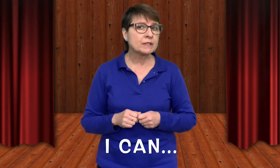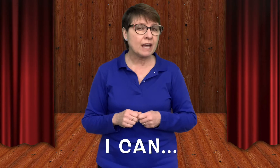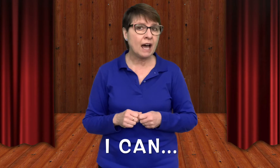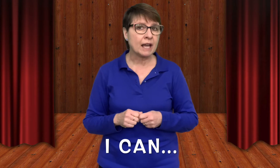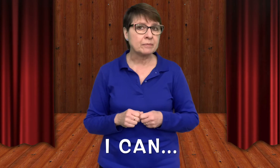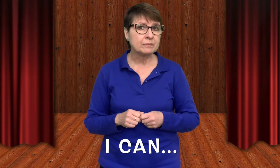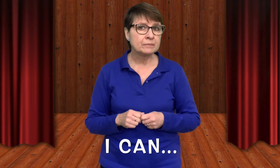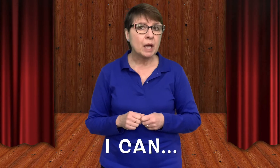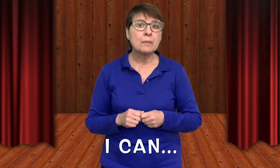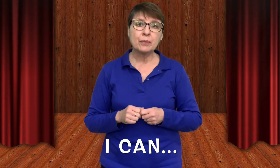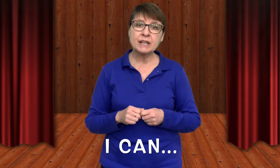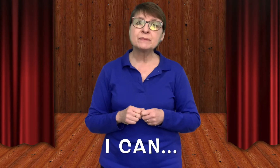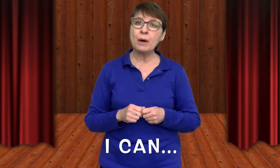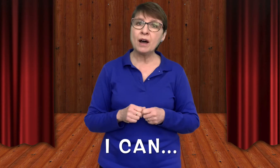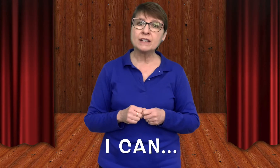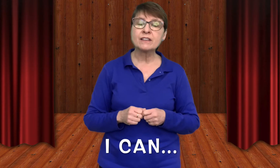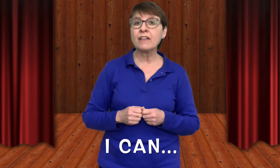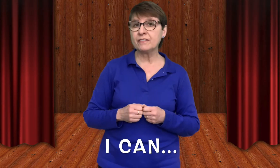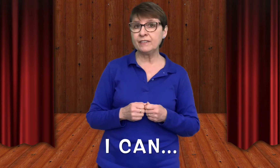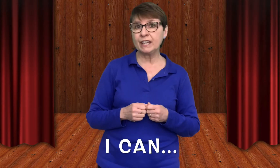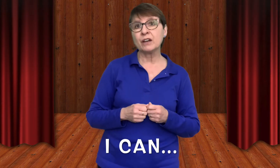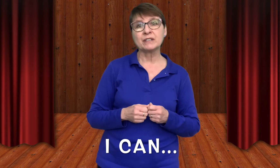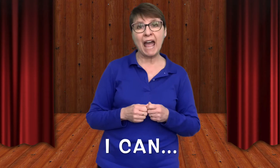time, press pause on the video now.